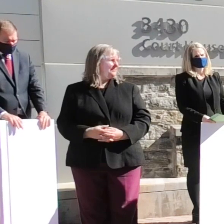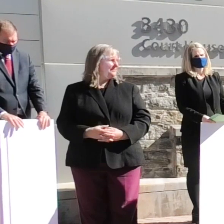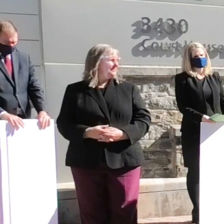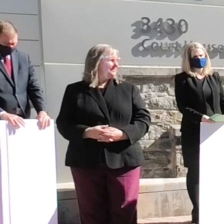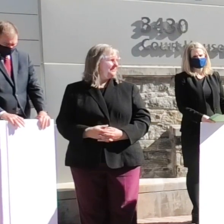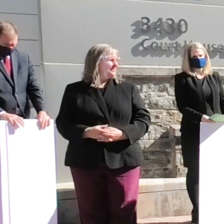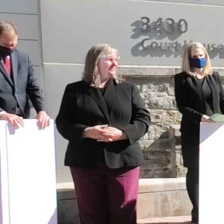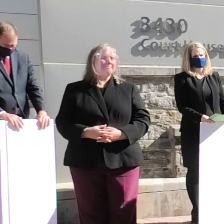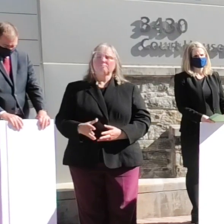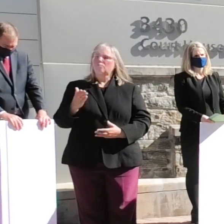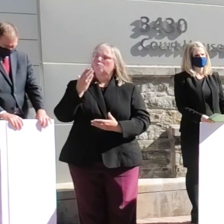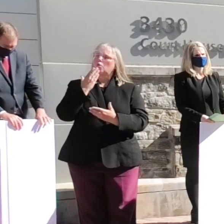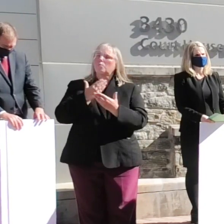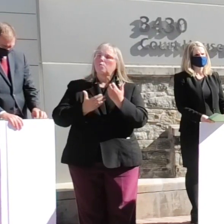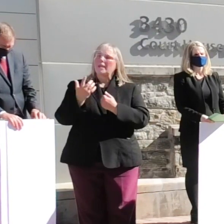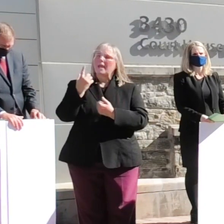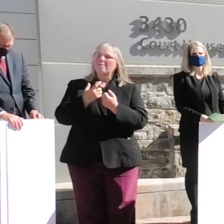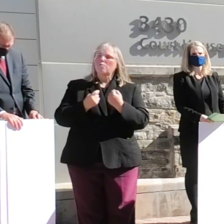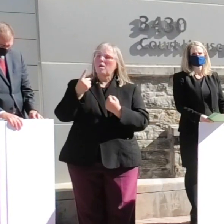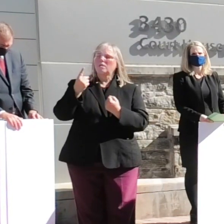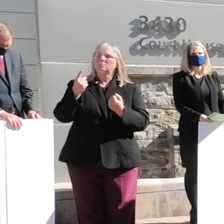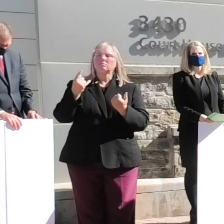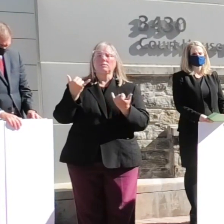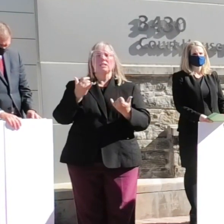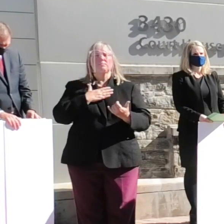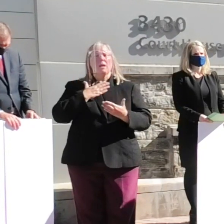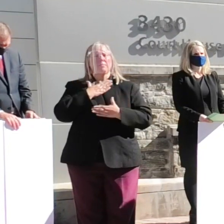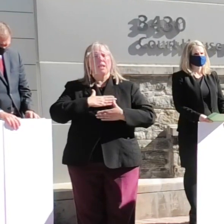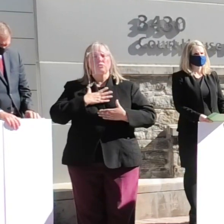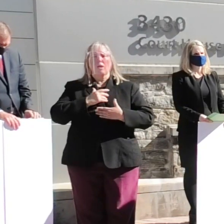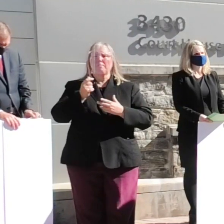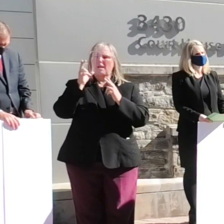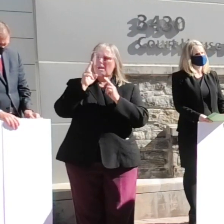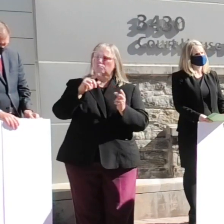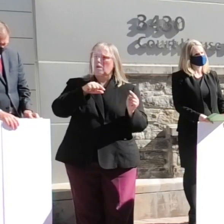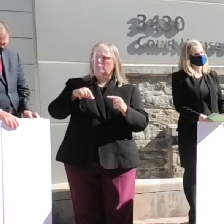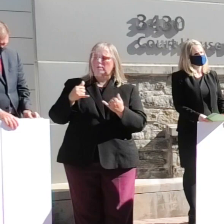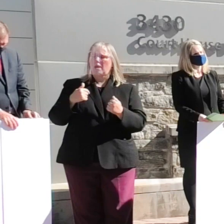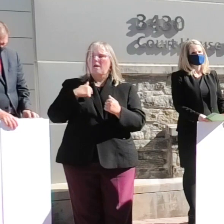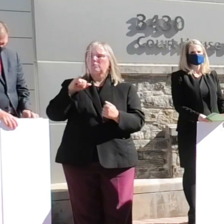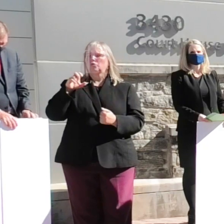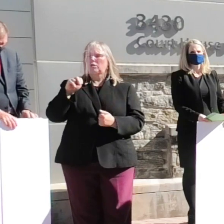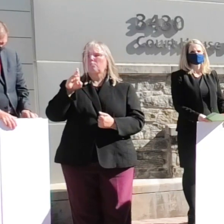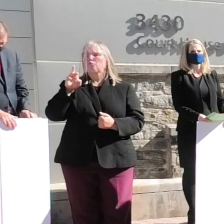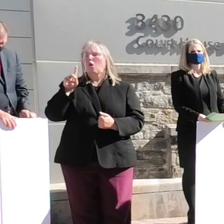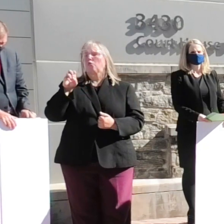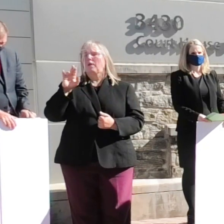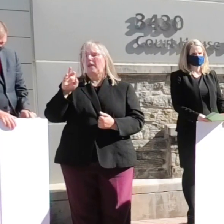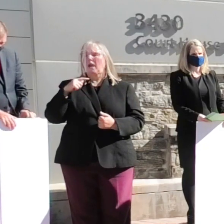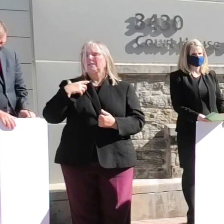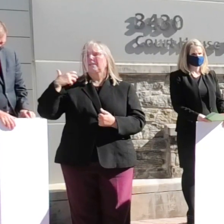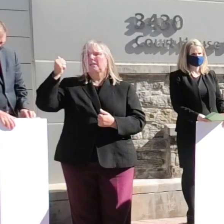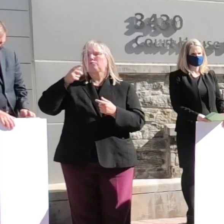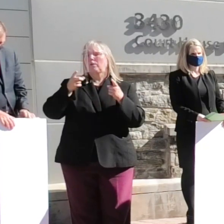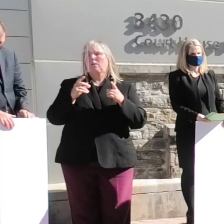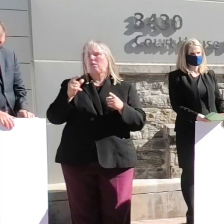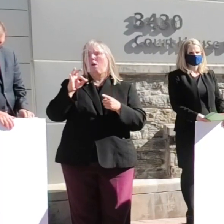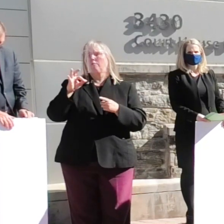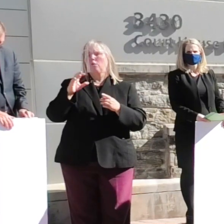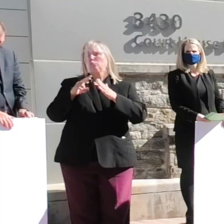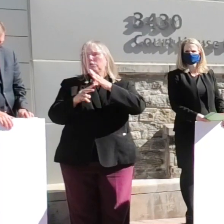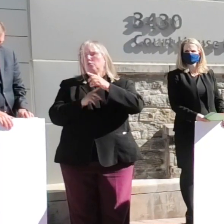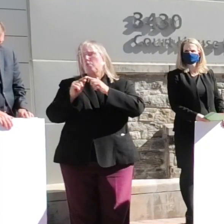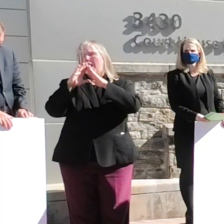good morning everyone it's a pleasure and honor to be here today I'm Jen Broderick executive director of Bridges to housing stability